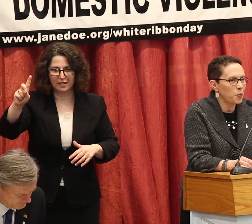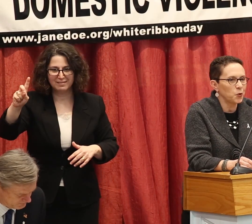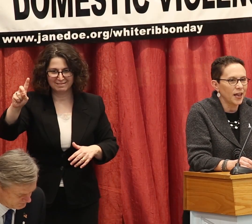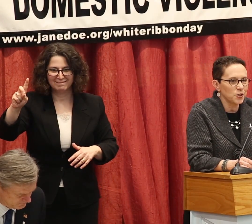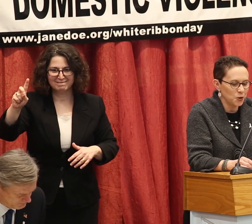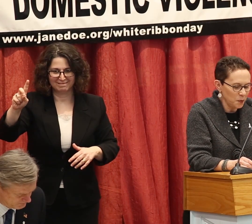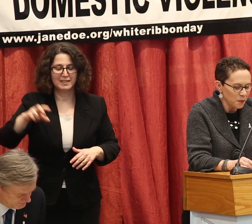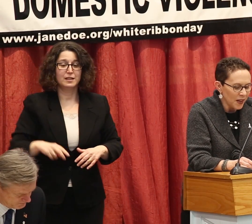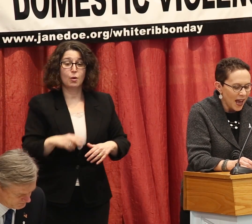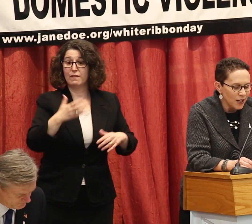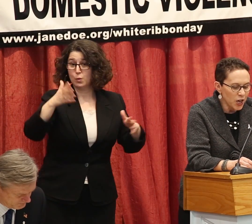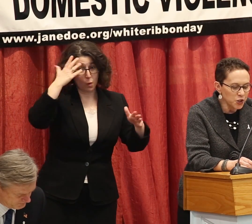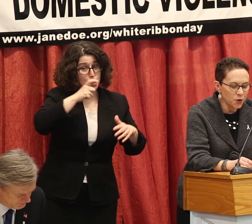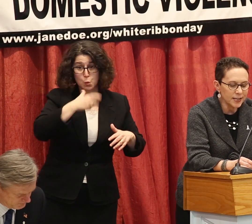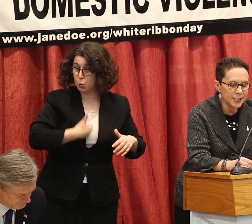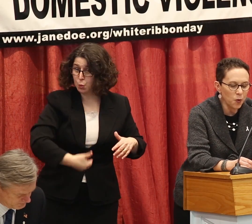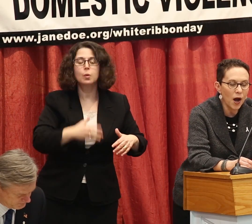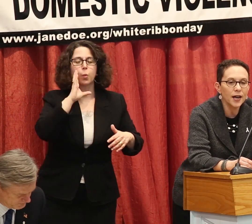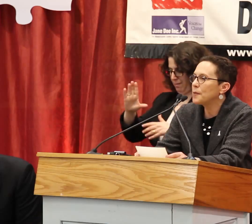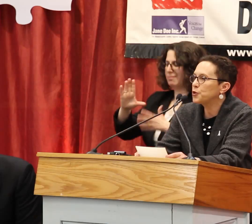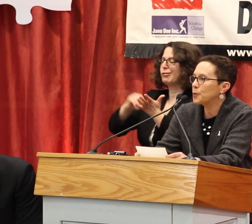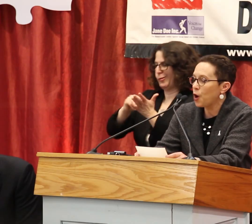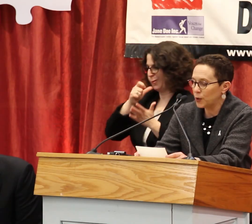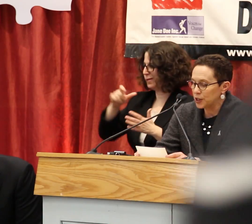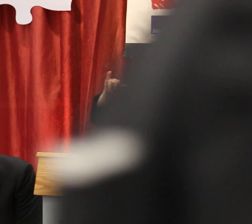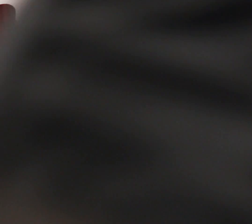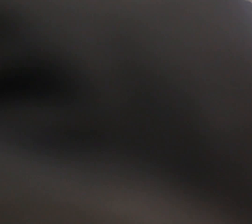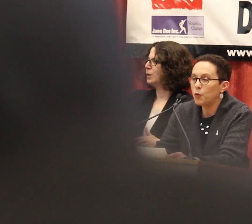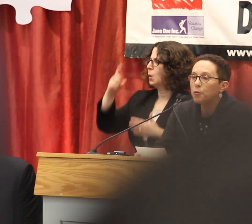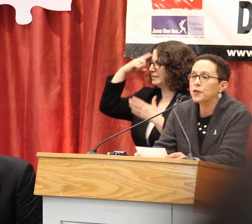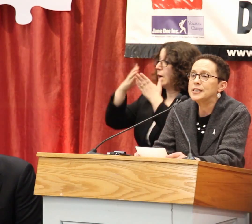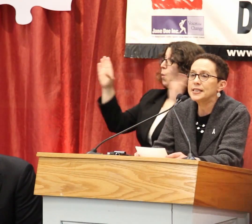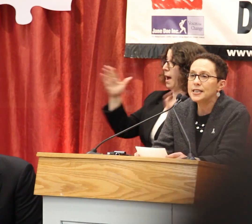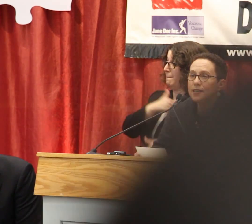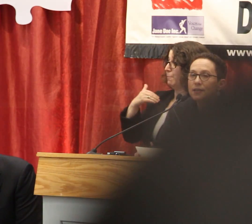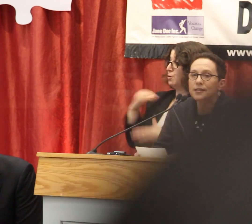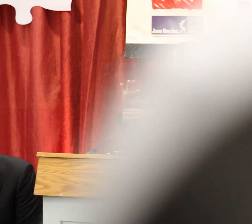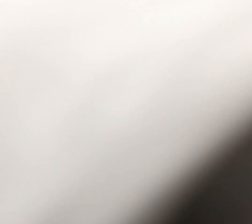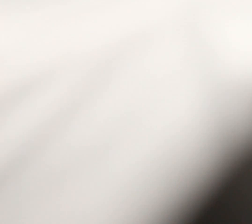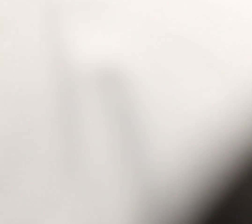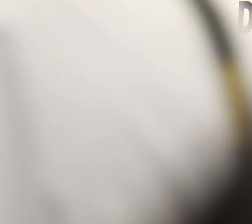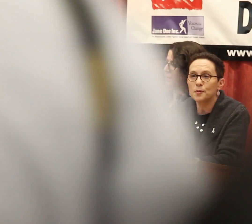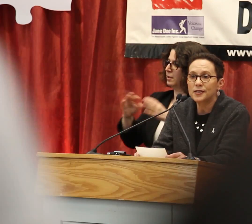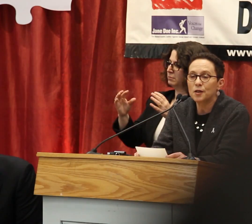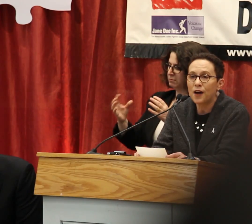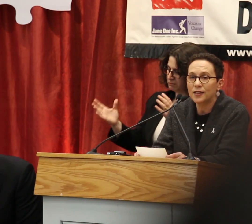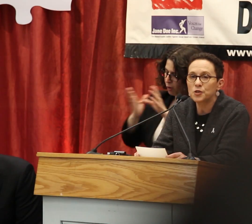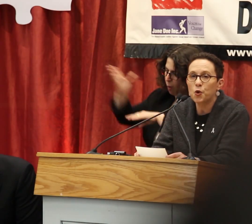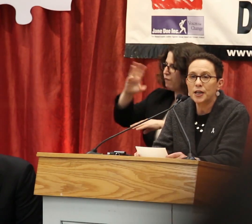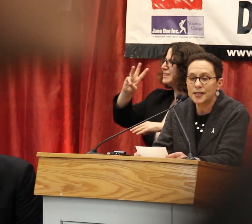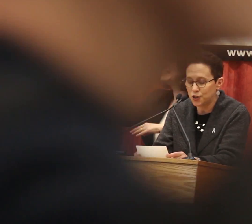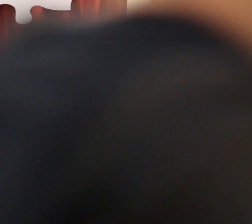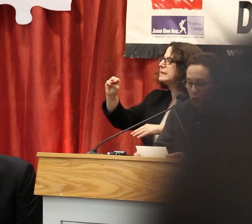I hope you will get to, Jane Doe is a statewide membership coalition with more than 60 sexual and domestic